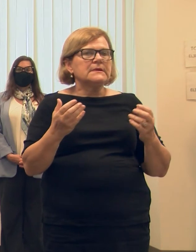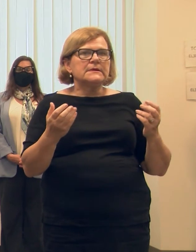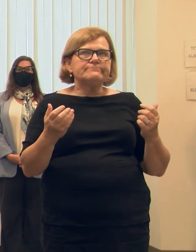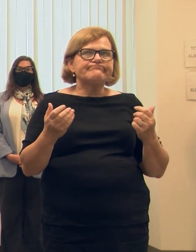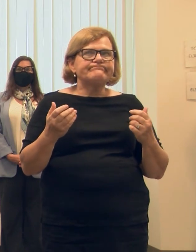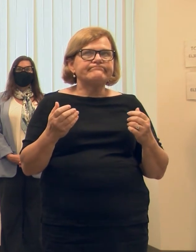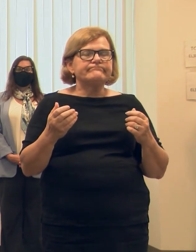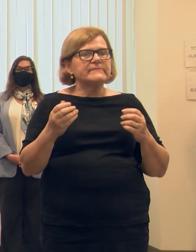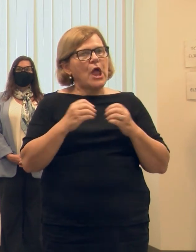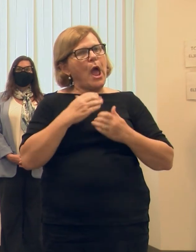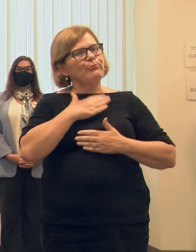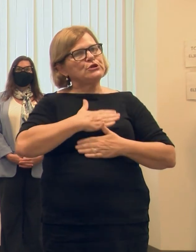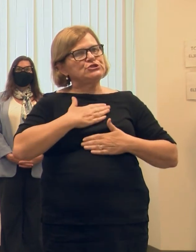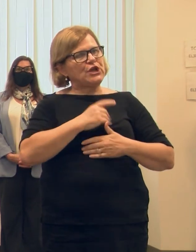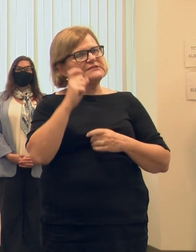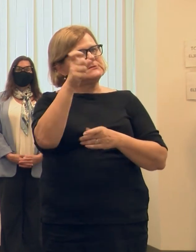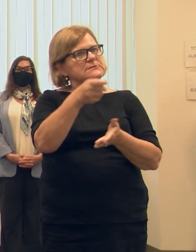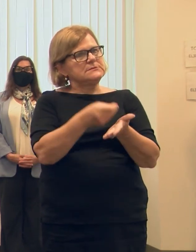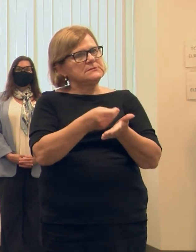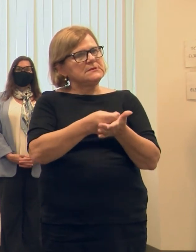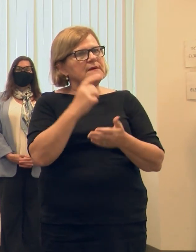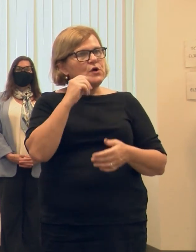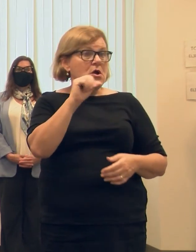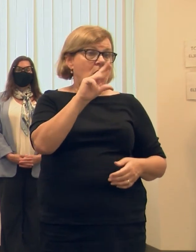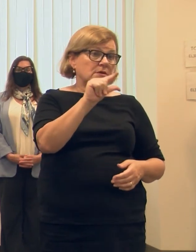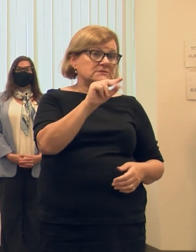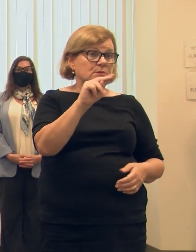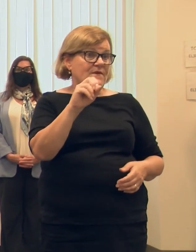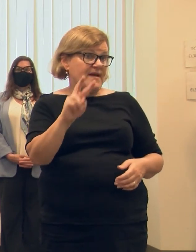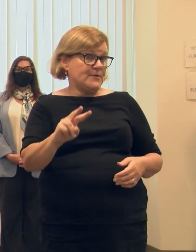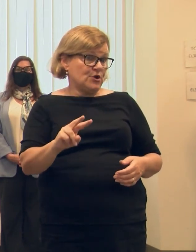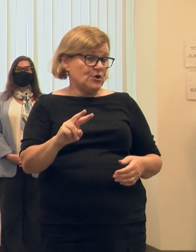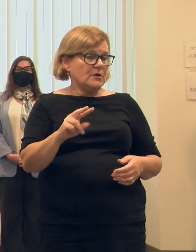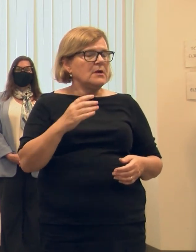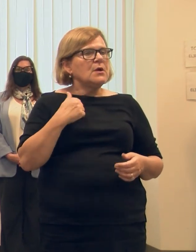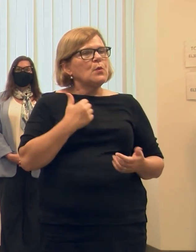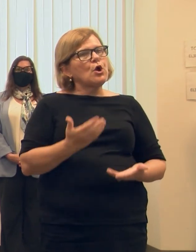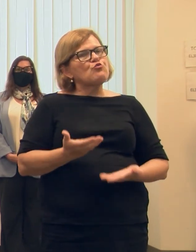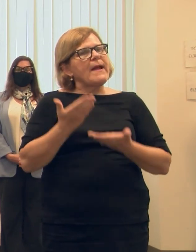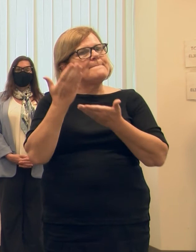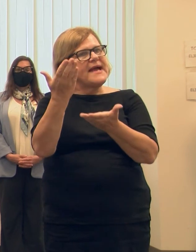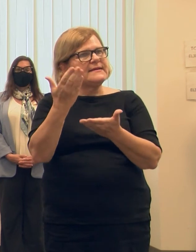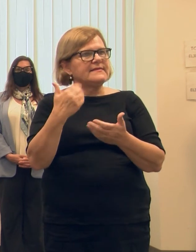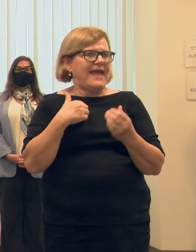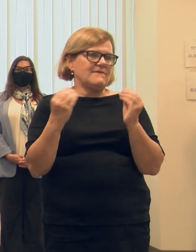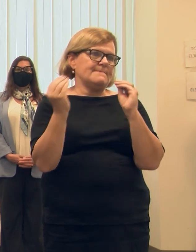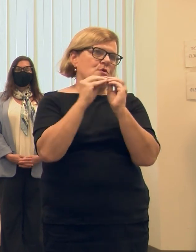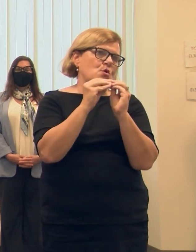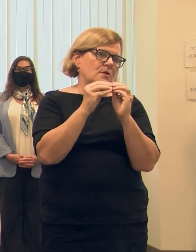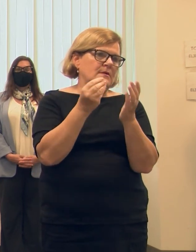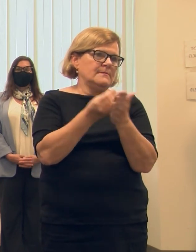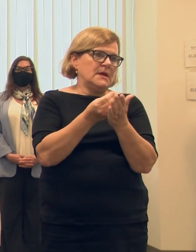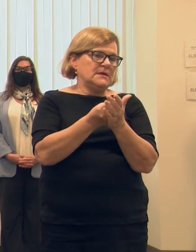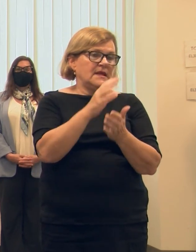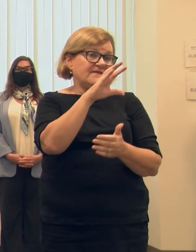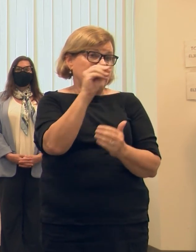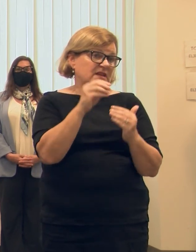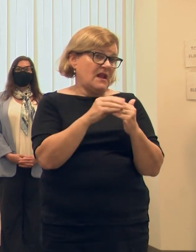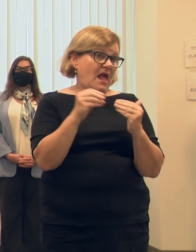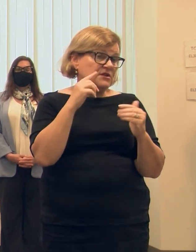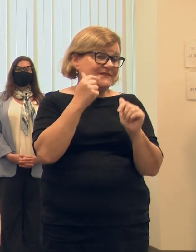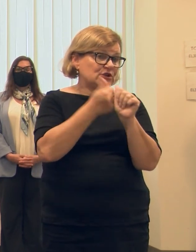of appreciation bonus for August and November. So we're recommending that there's an additional $50